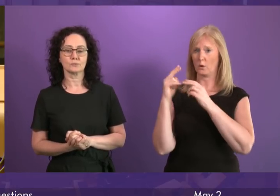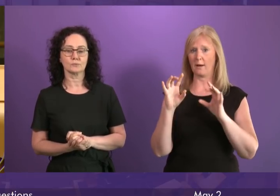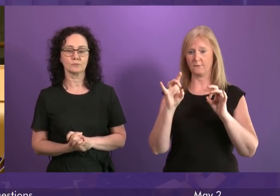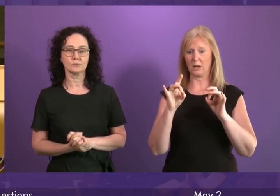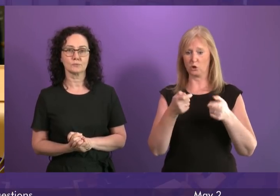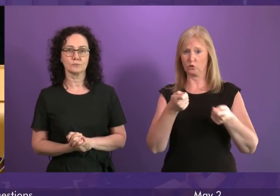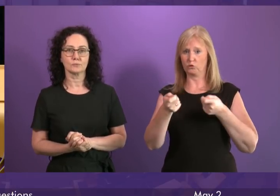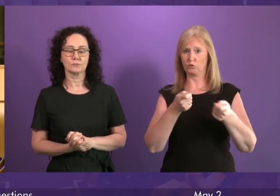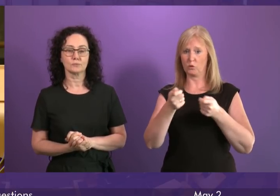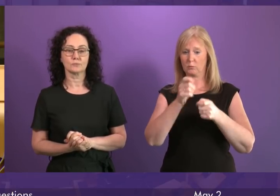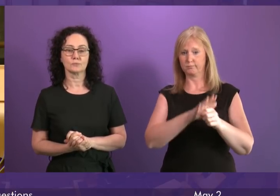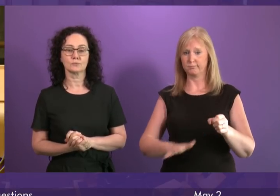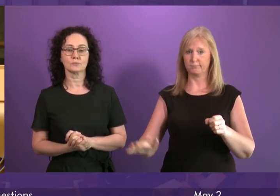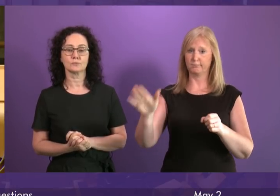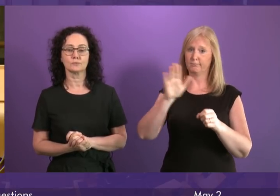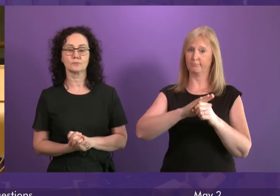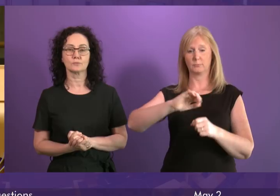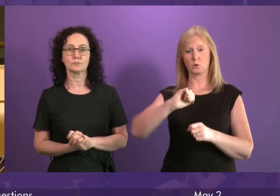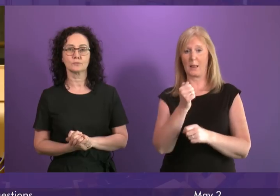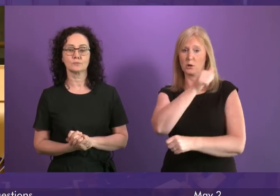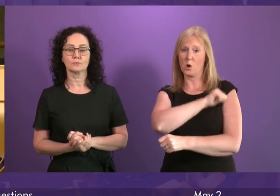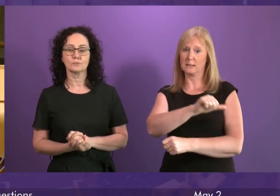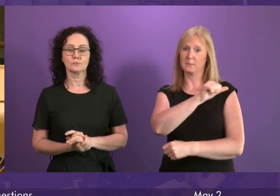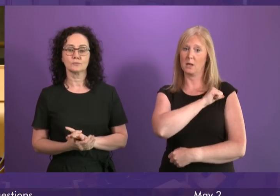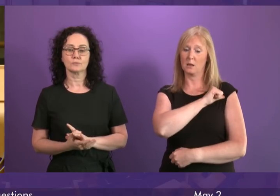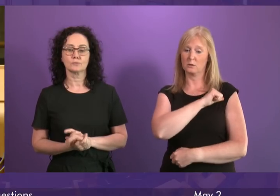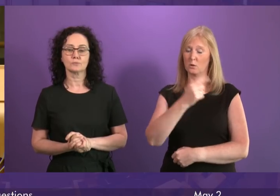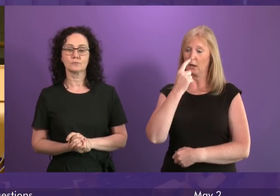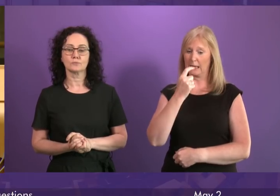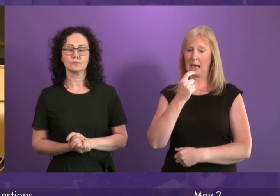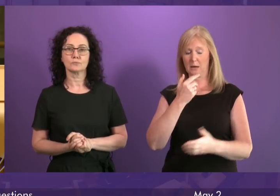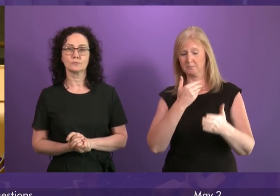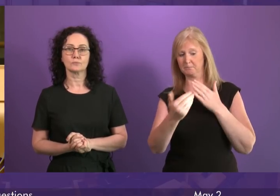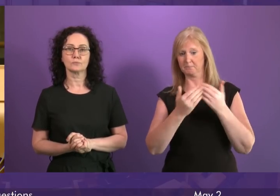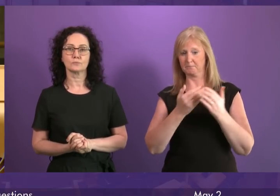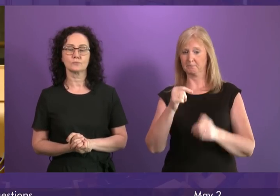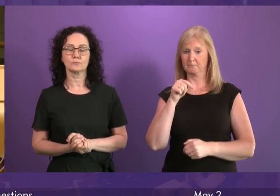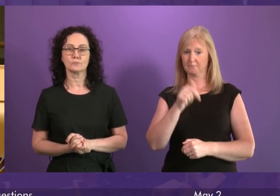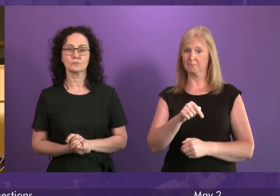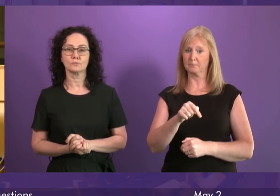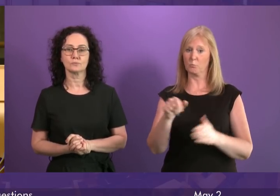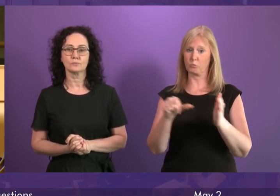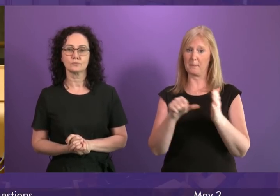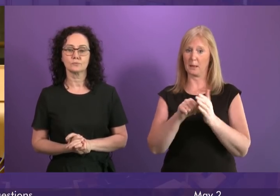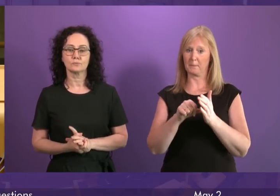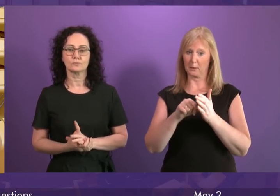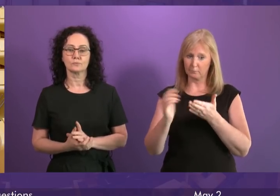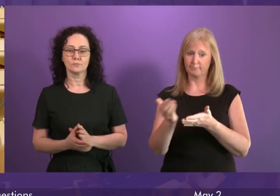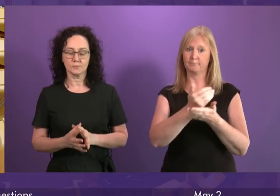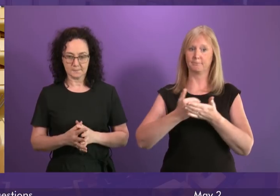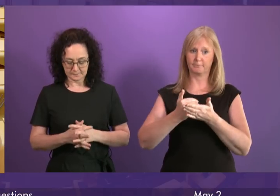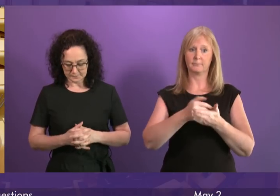control measures across all Scottish hospitals so that we deal effectively with the problem and improve patient safety?